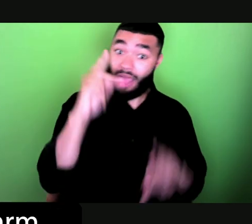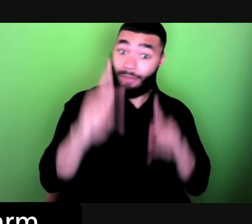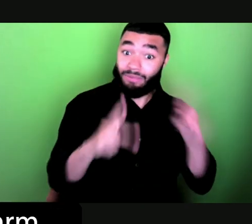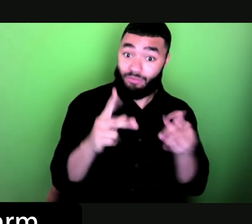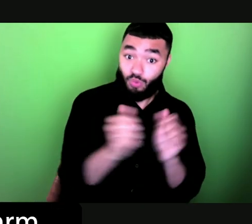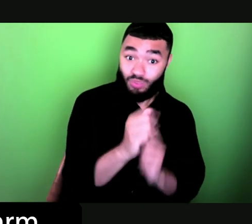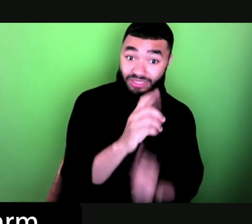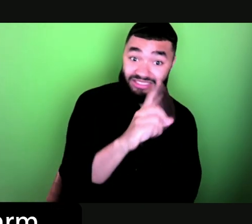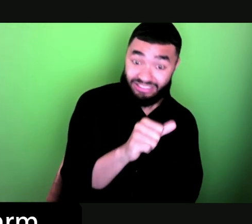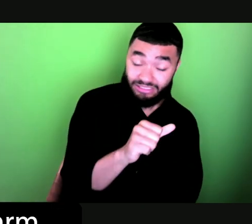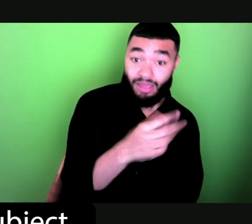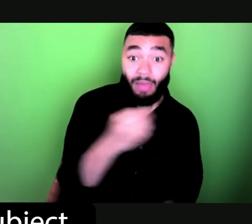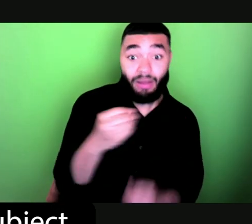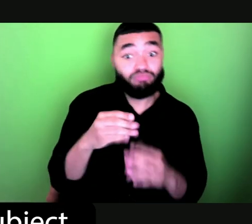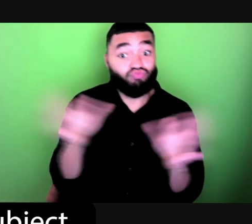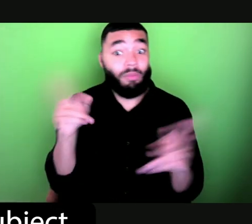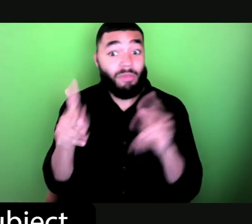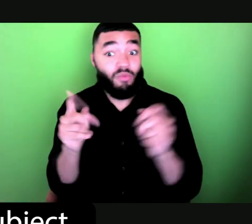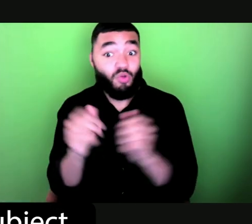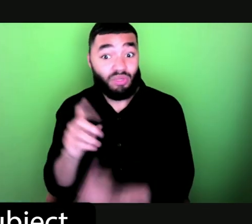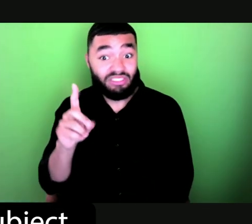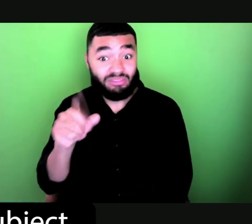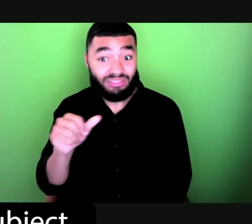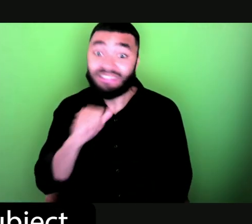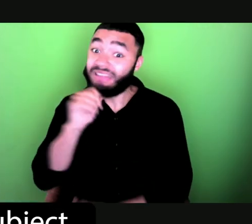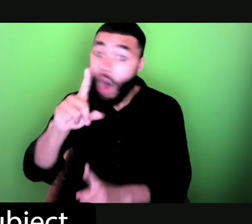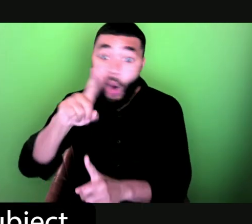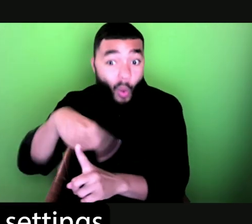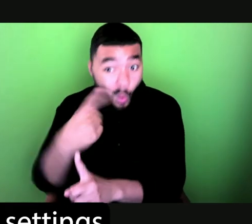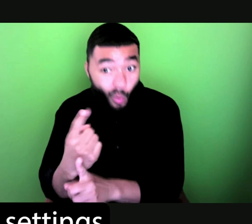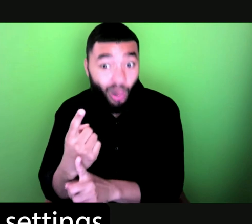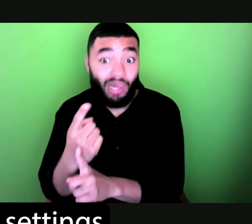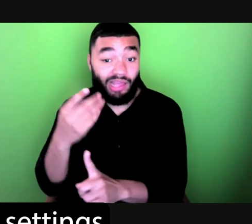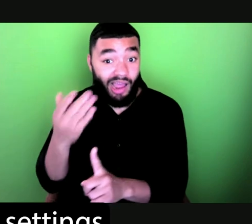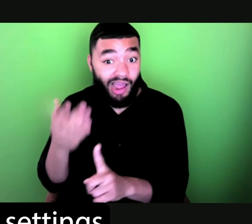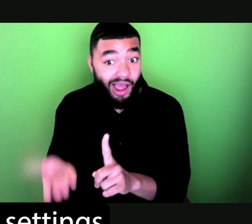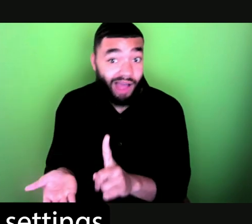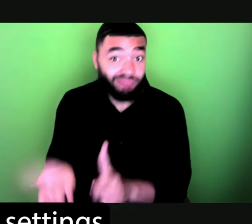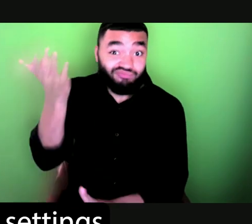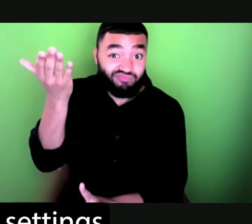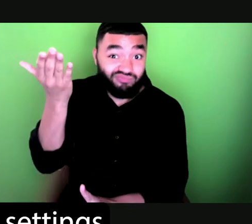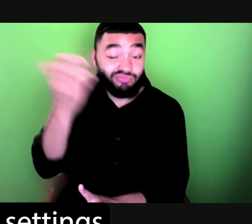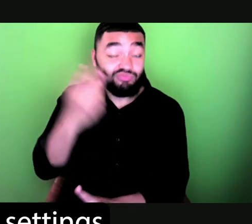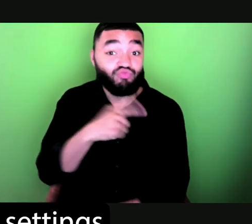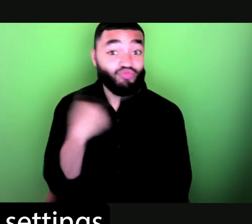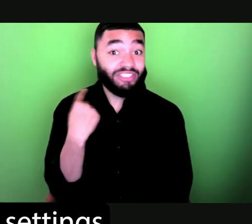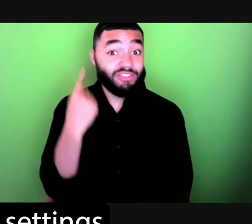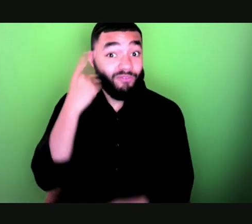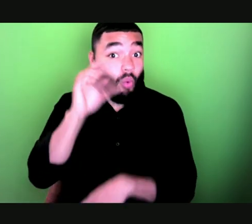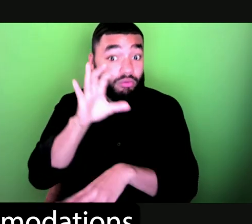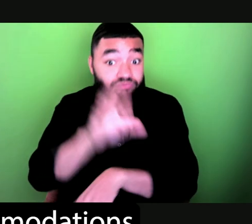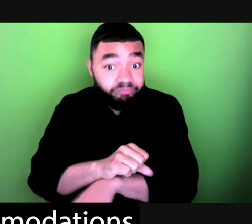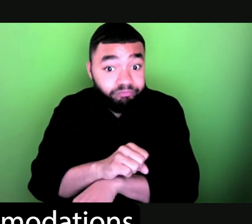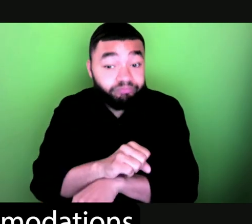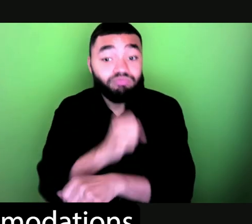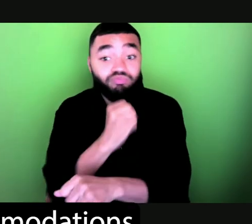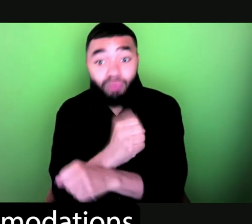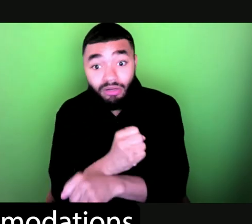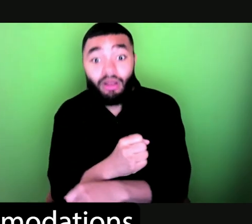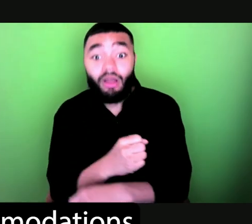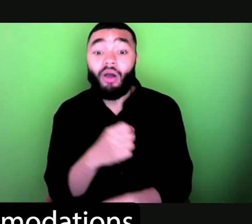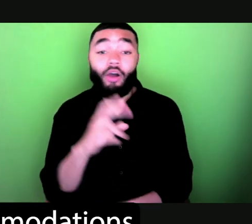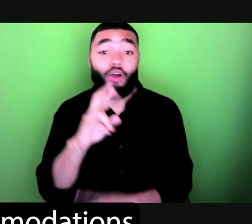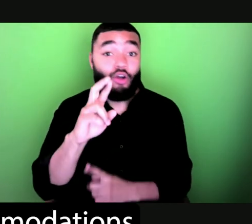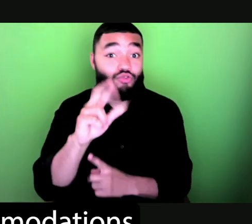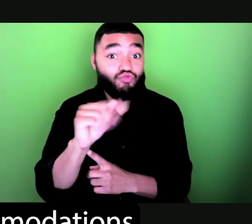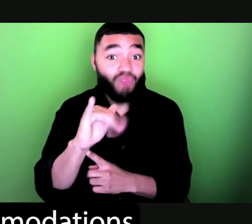and fatal harm by law enforcement, but are just subject to racial discrimination in mental health settings when we try to get help, as well as in